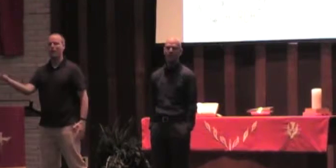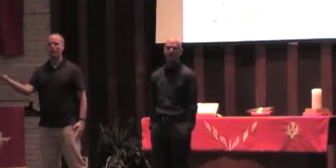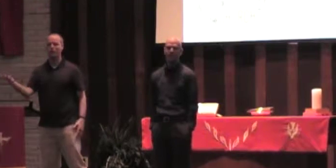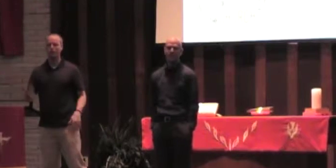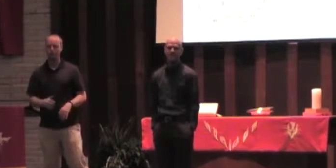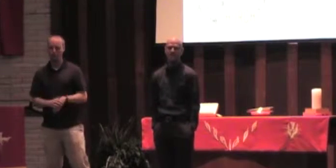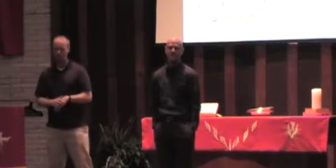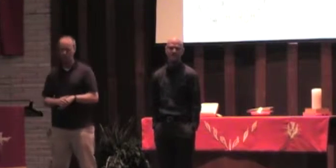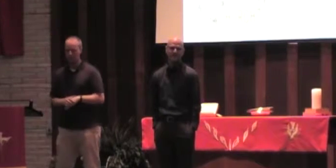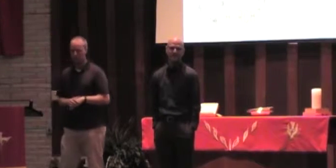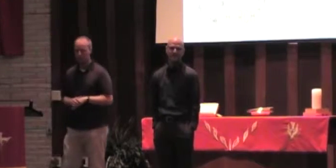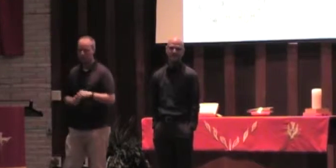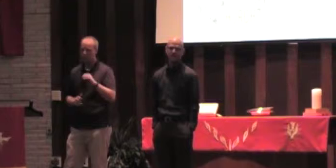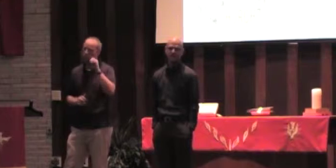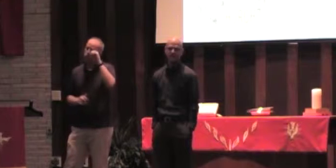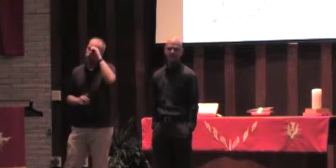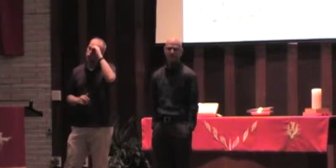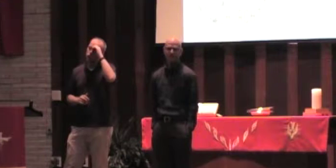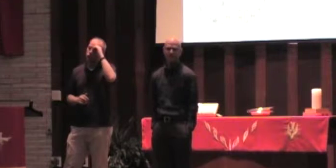up in smoke?